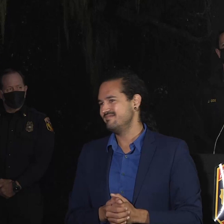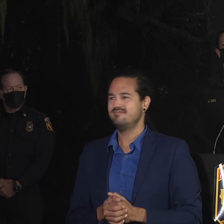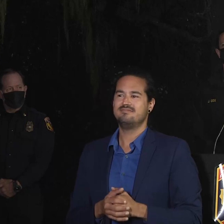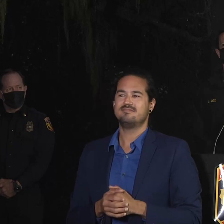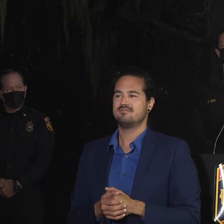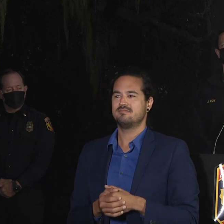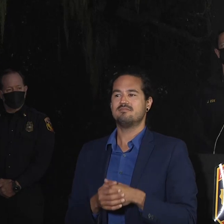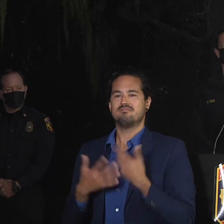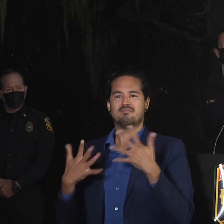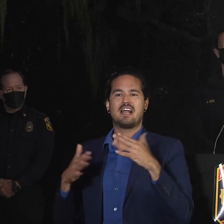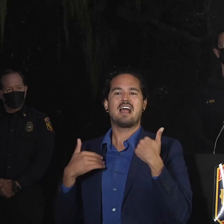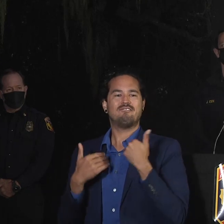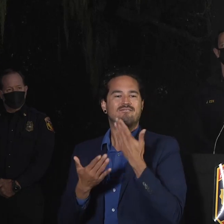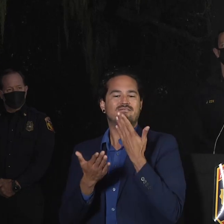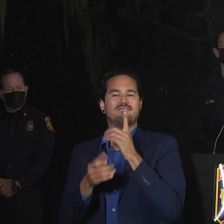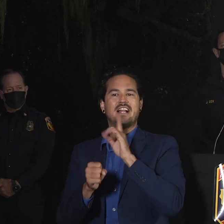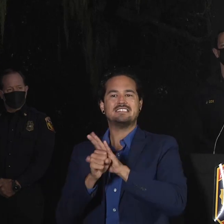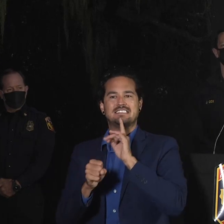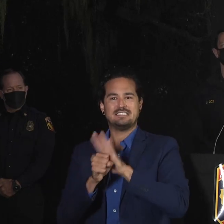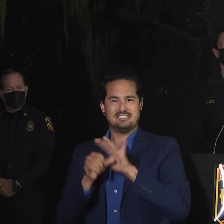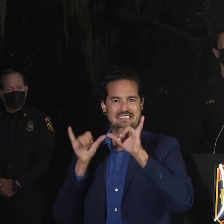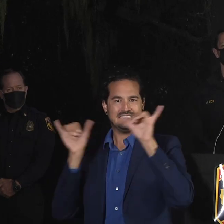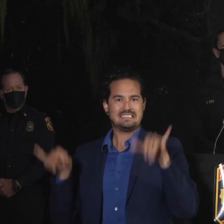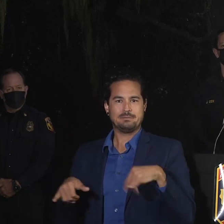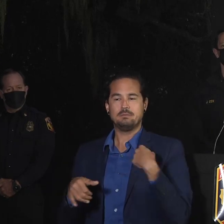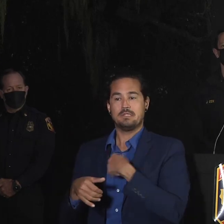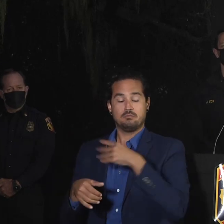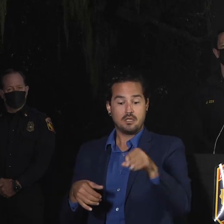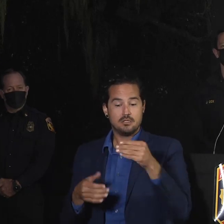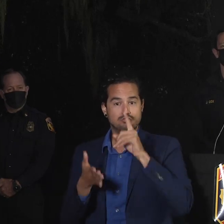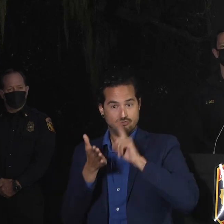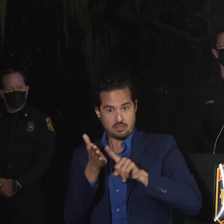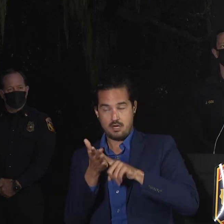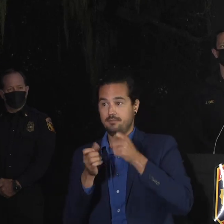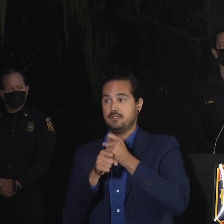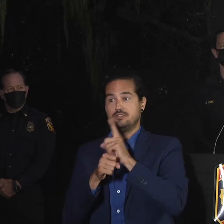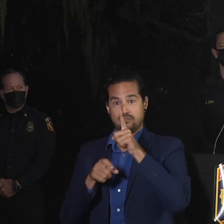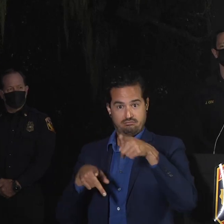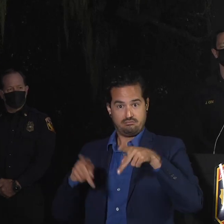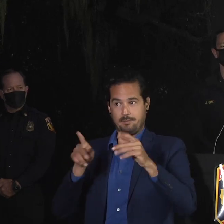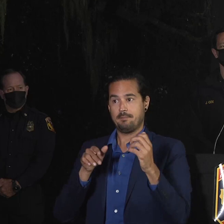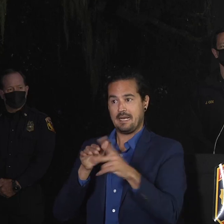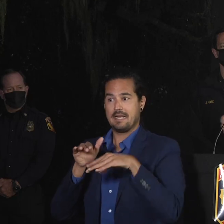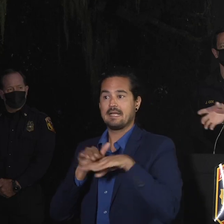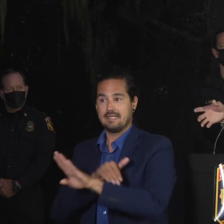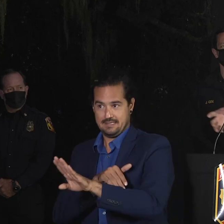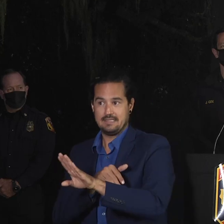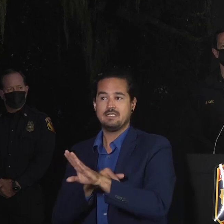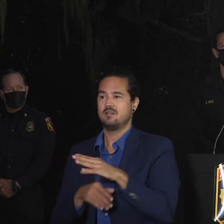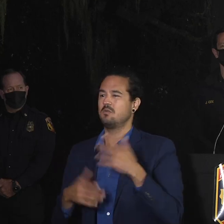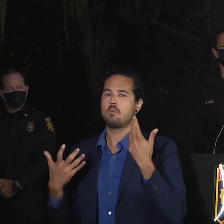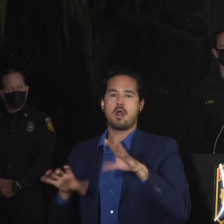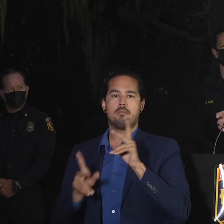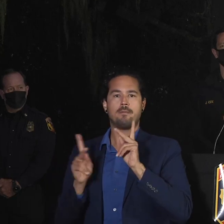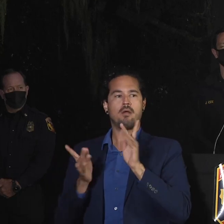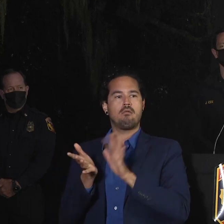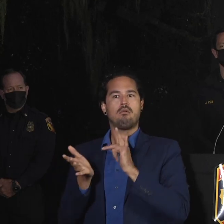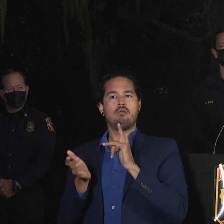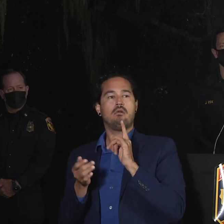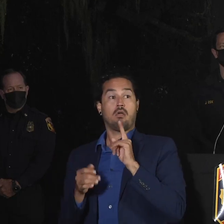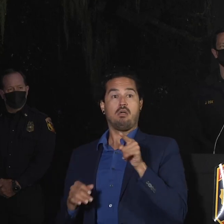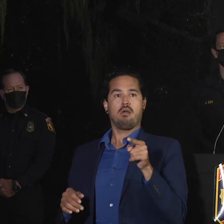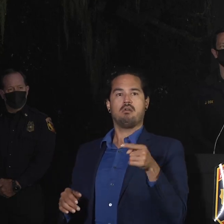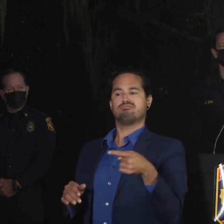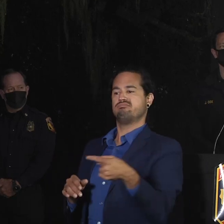send people into an area that that's been evacuated that could pose a threat to not only the